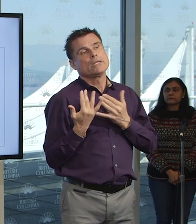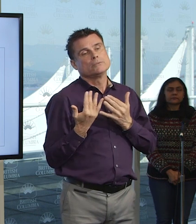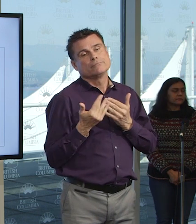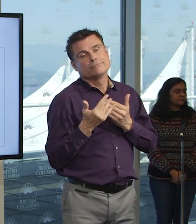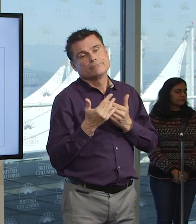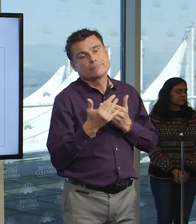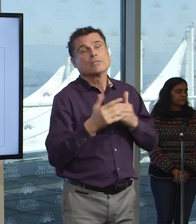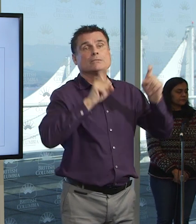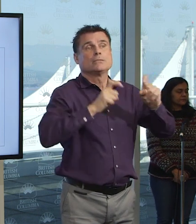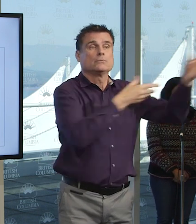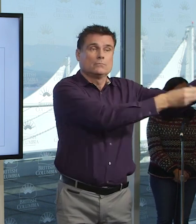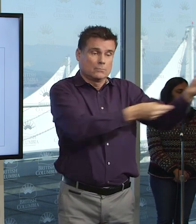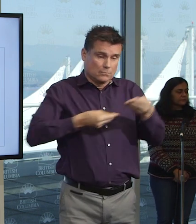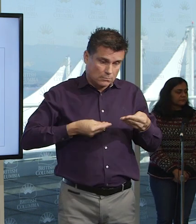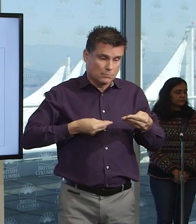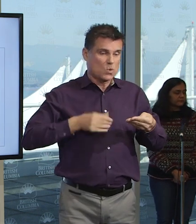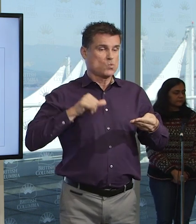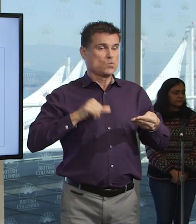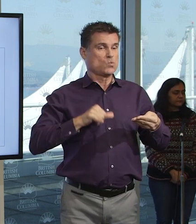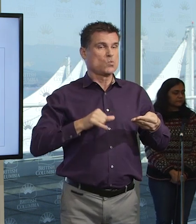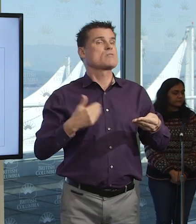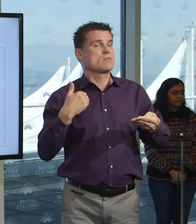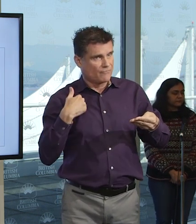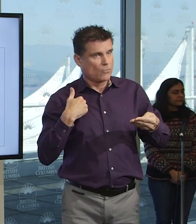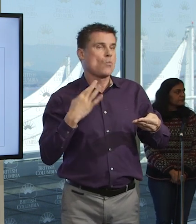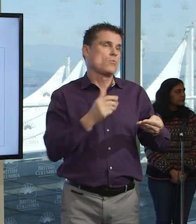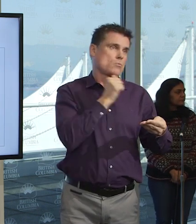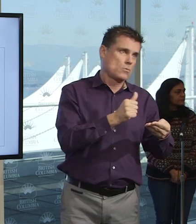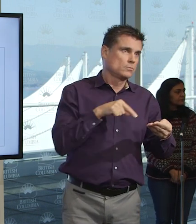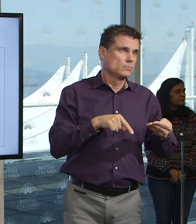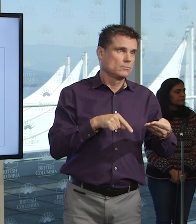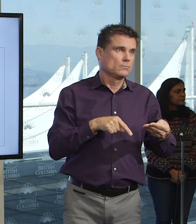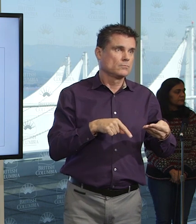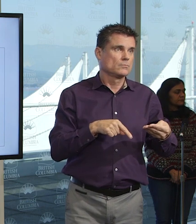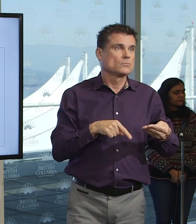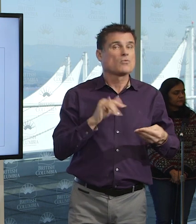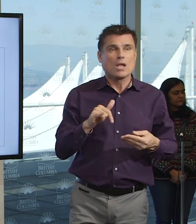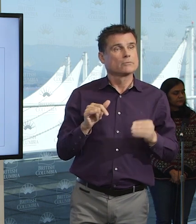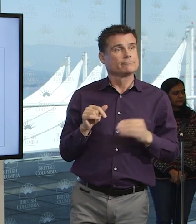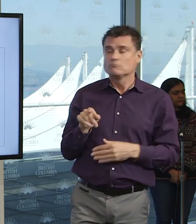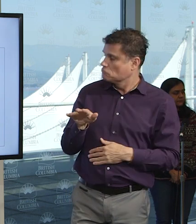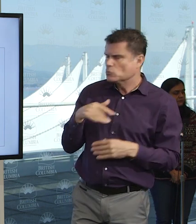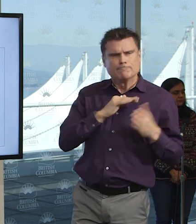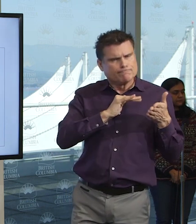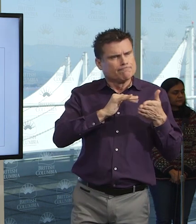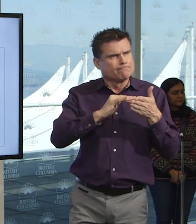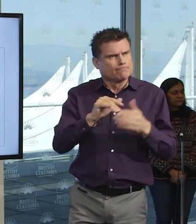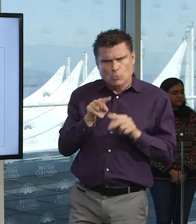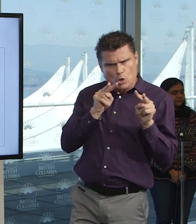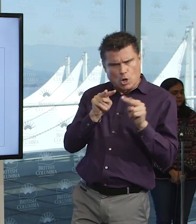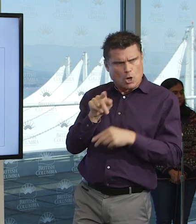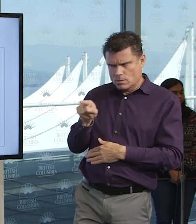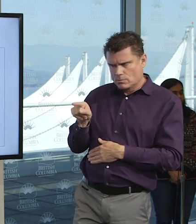And as we talked about from the beginning of this, we did very detailed investigations on all of our initial cases where people who were